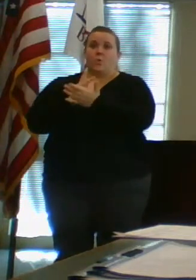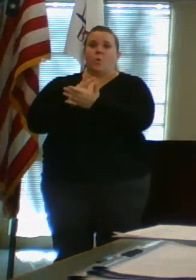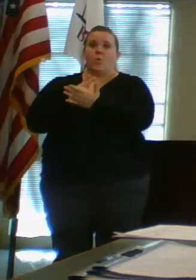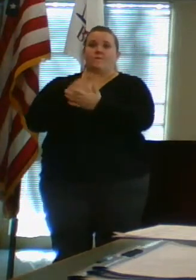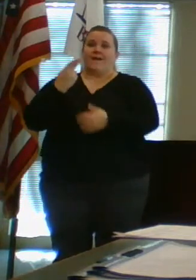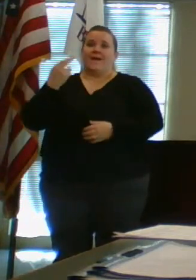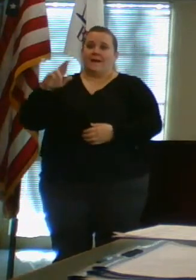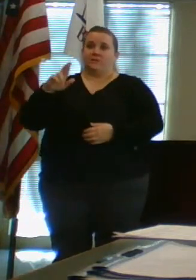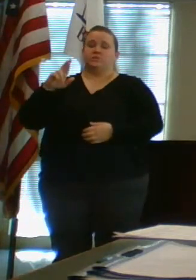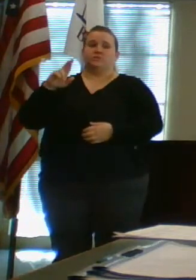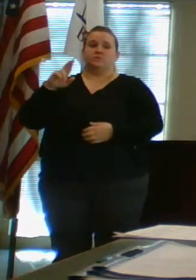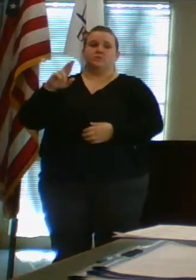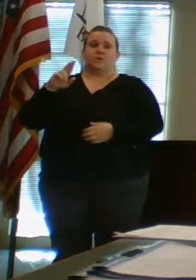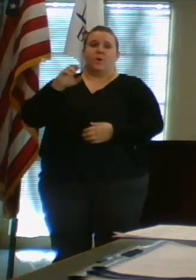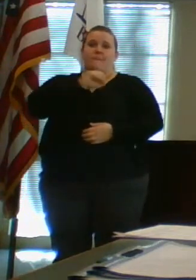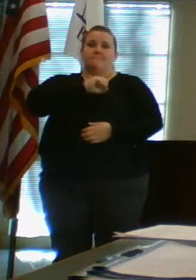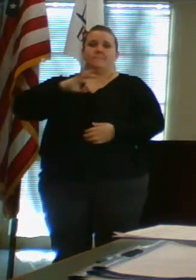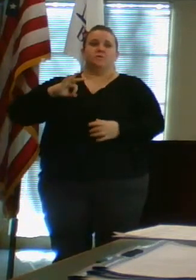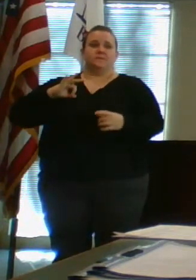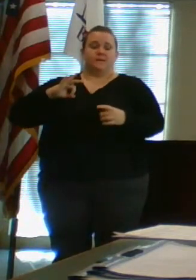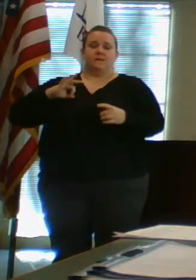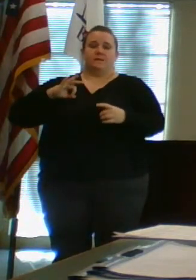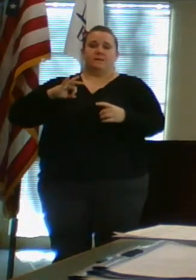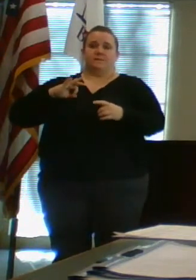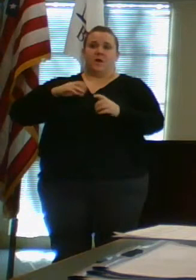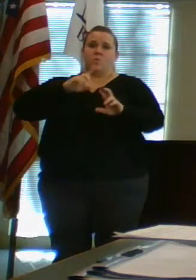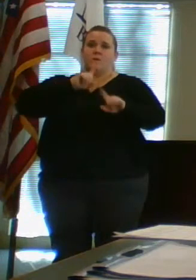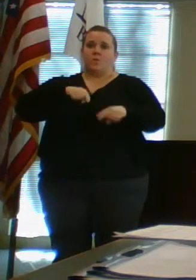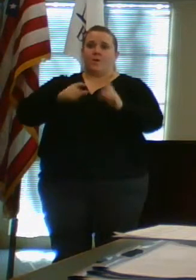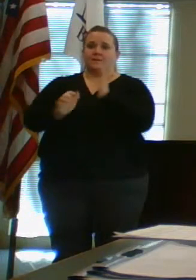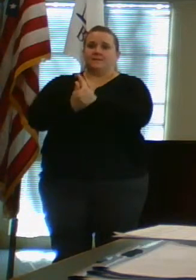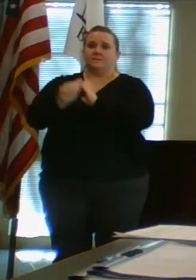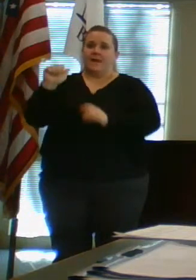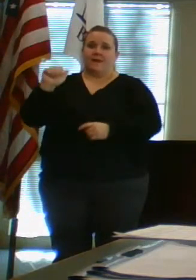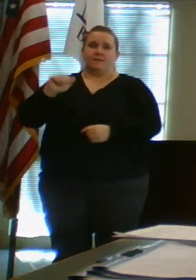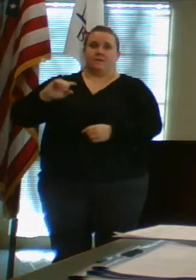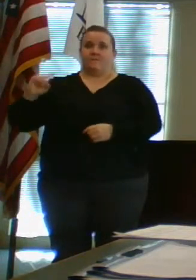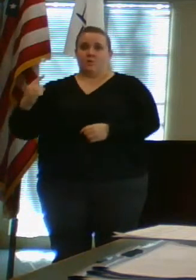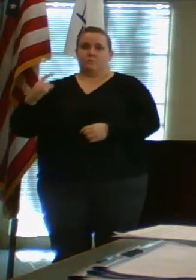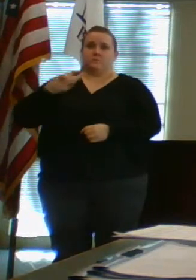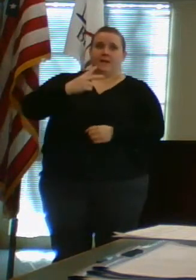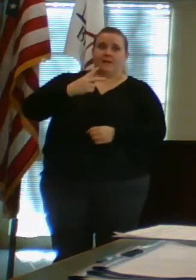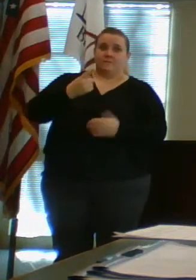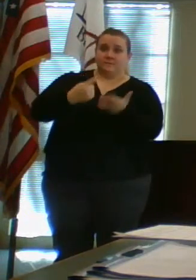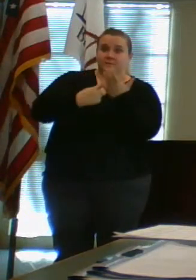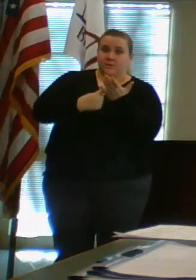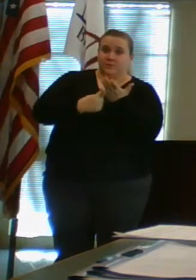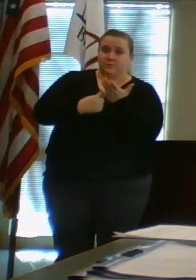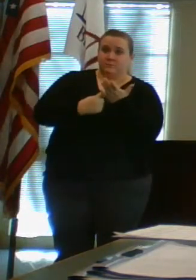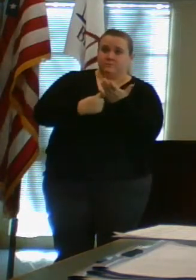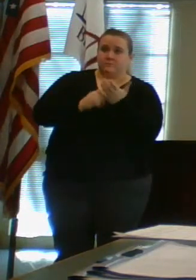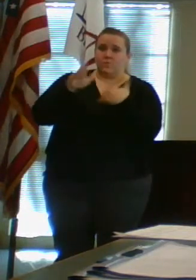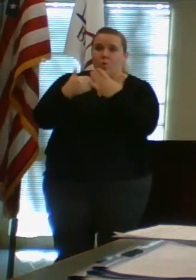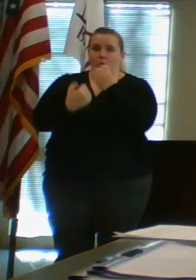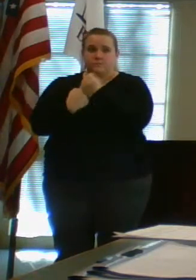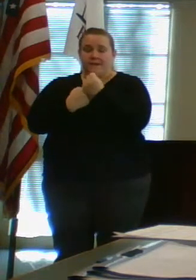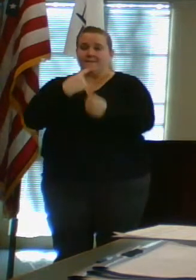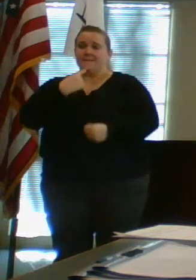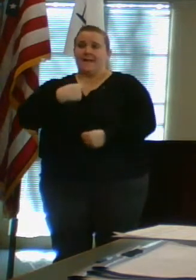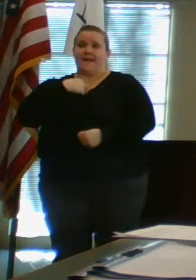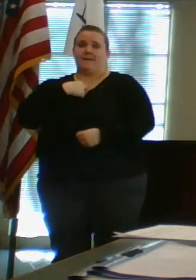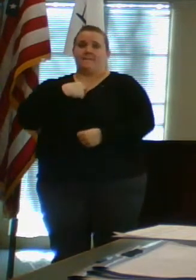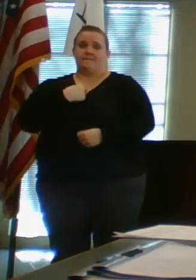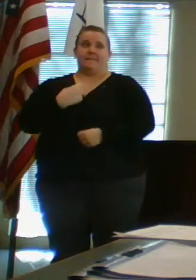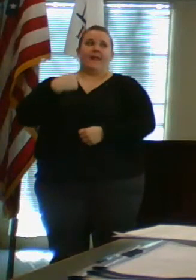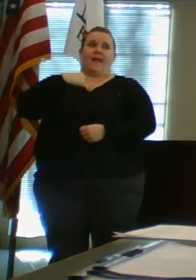resources report of attachment A? Second. Second. Any discussion? All in favor signify by